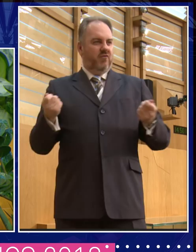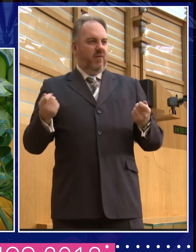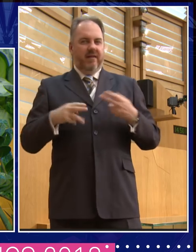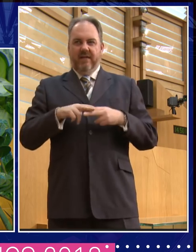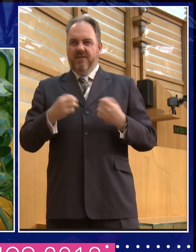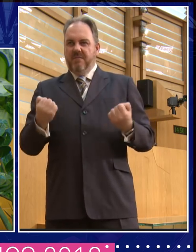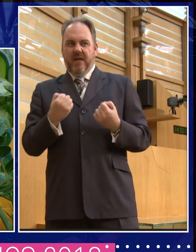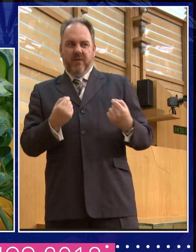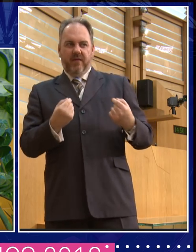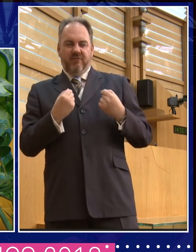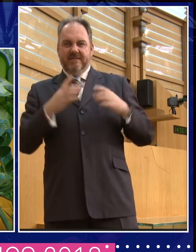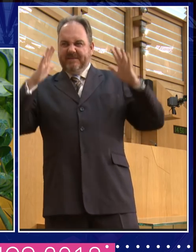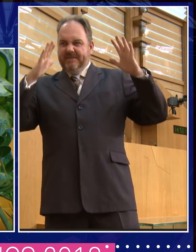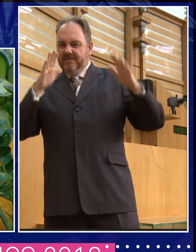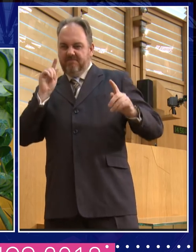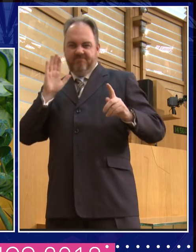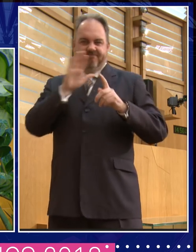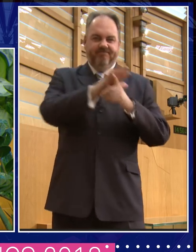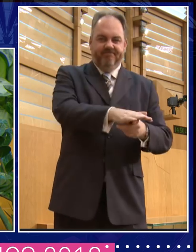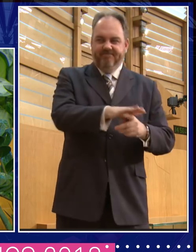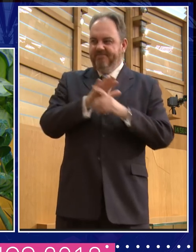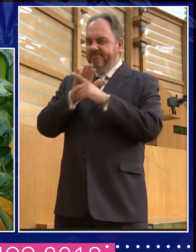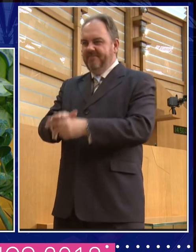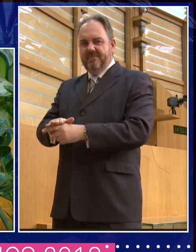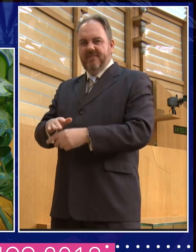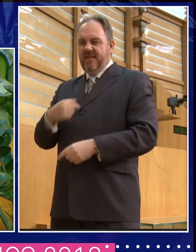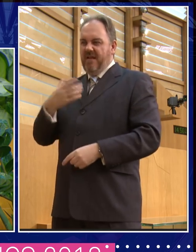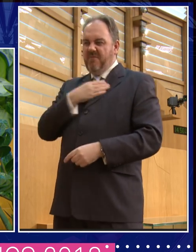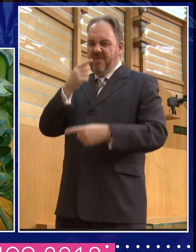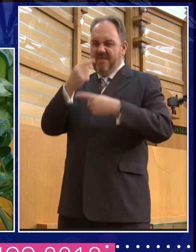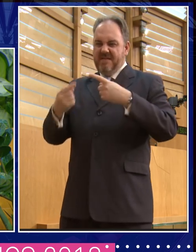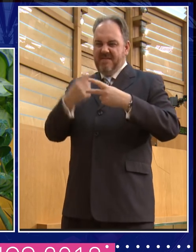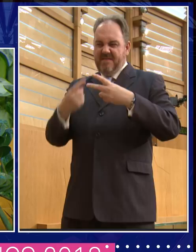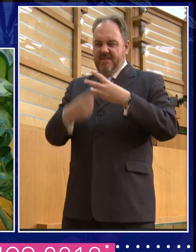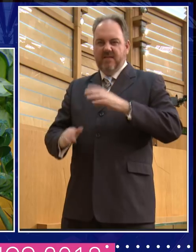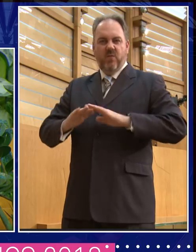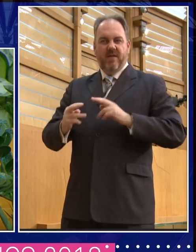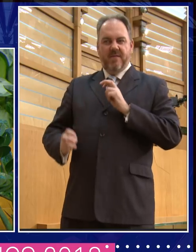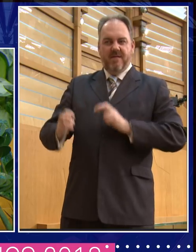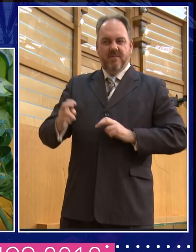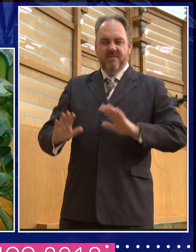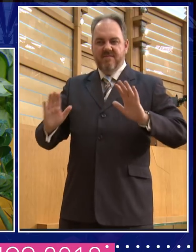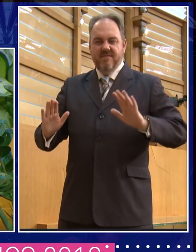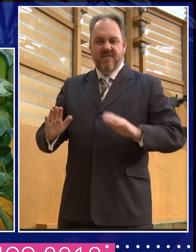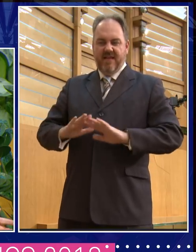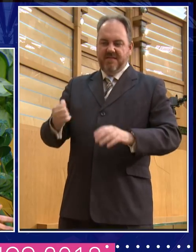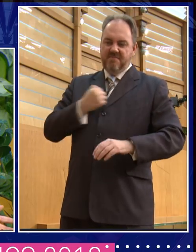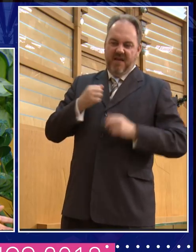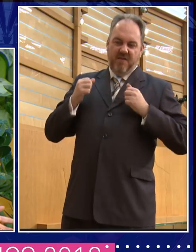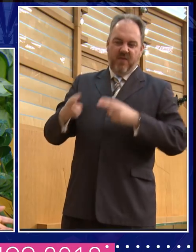everything by if they didn't get what they wanted. And there's, I think that